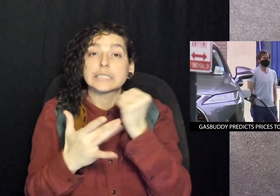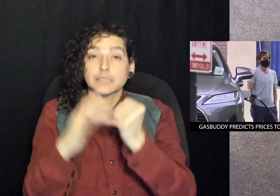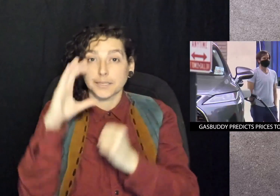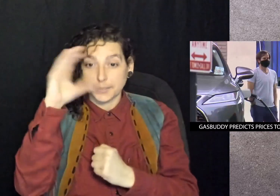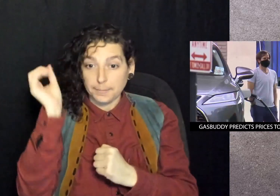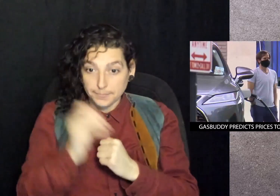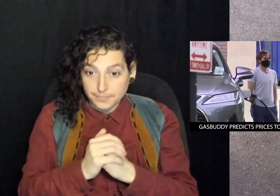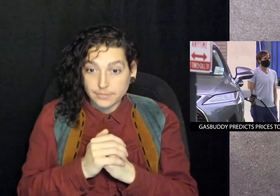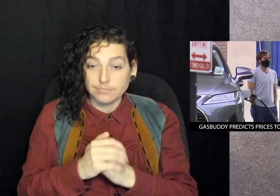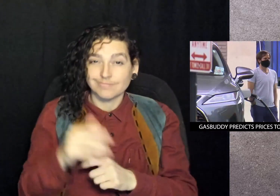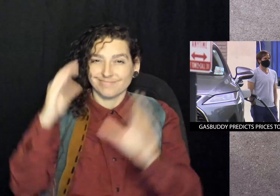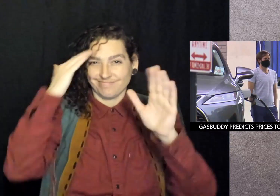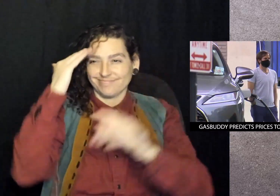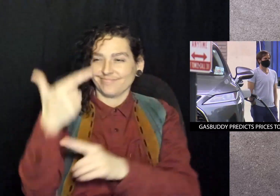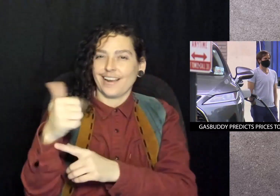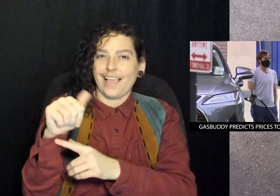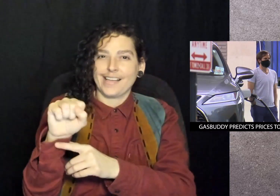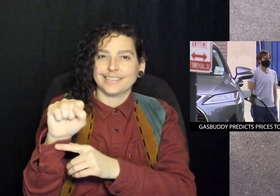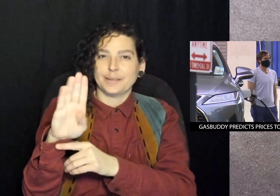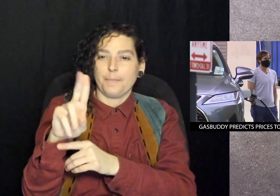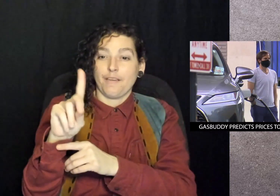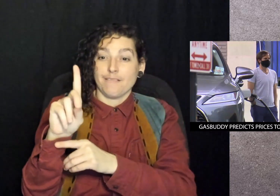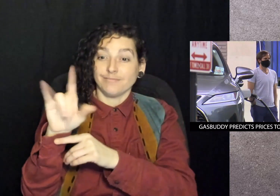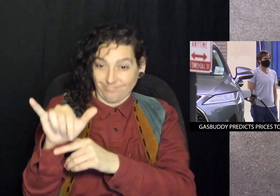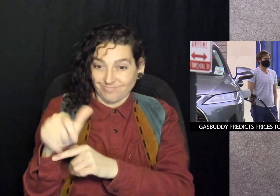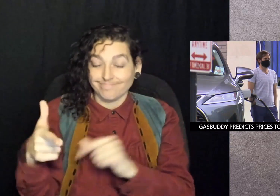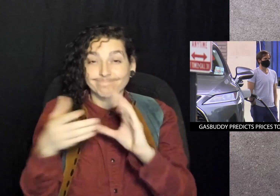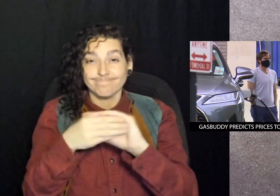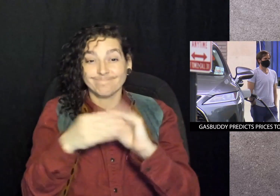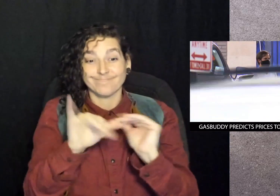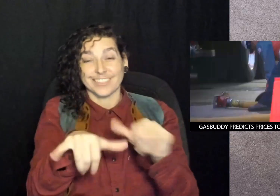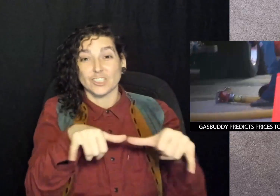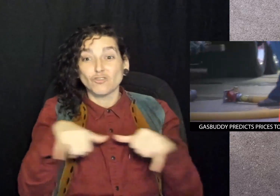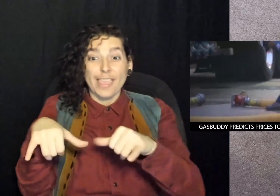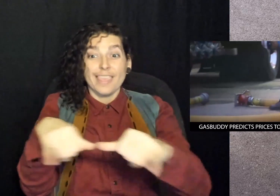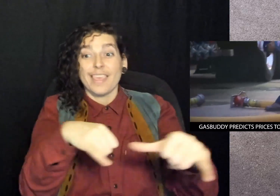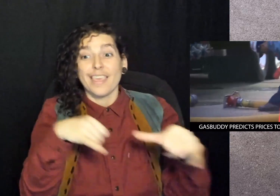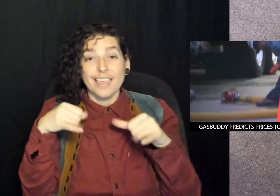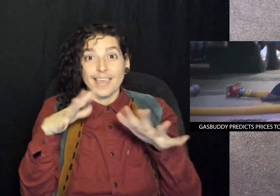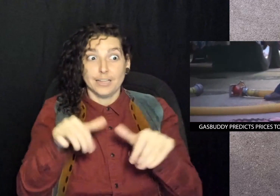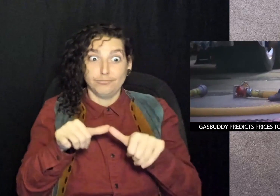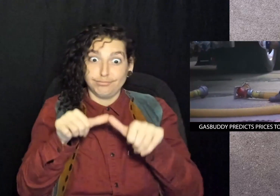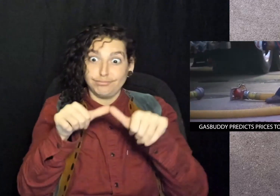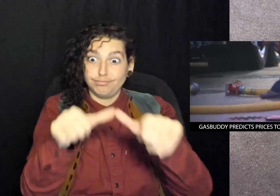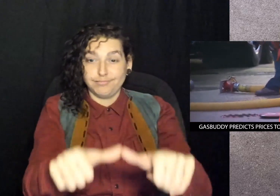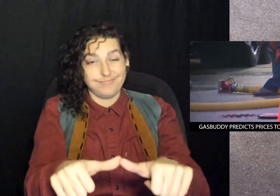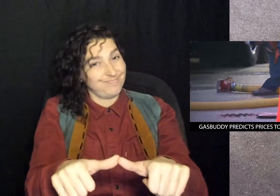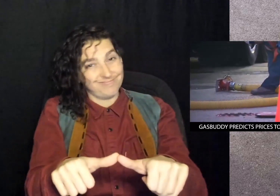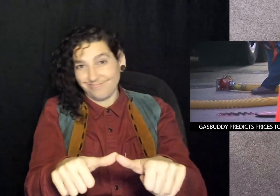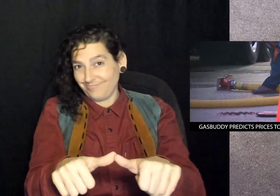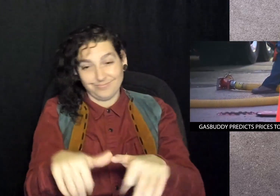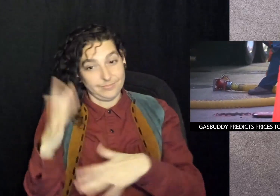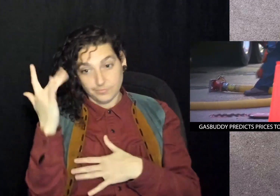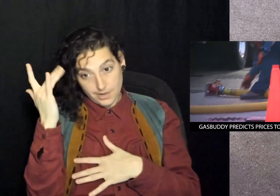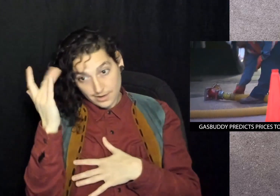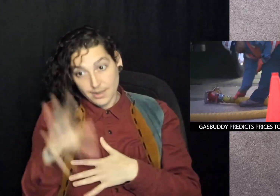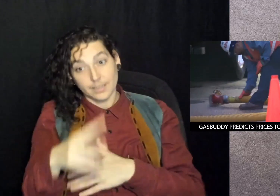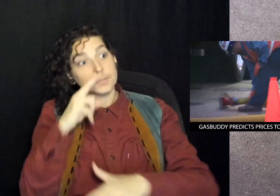Gas price tracking tech company, Gas Buddy, says that that trend will not continue.